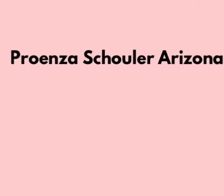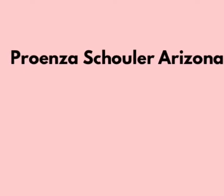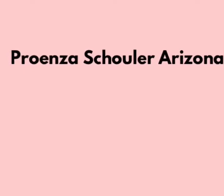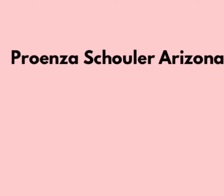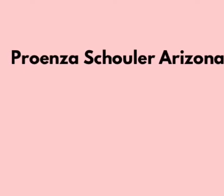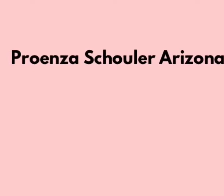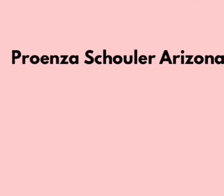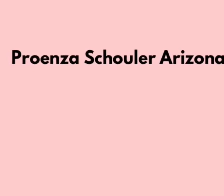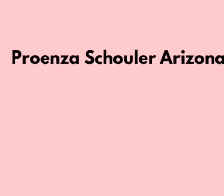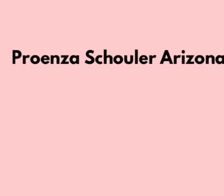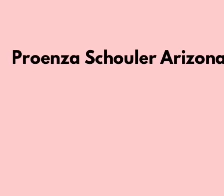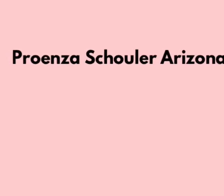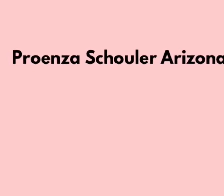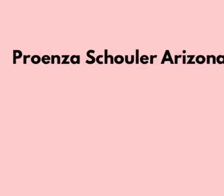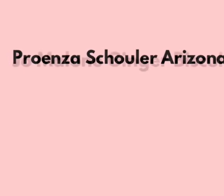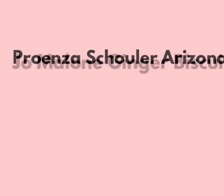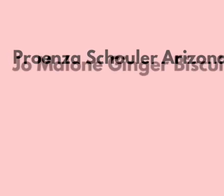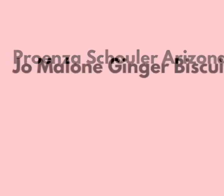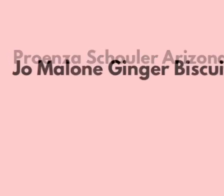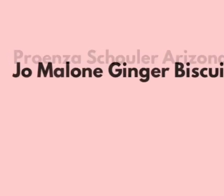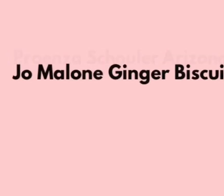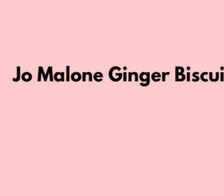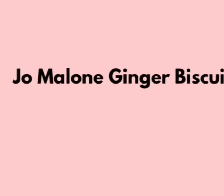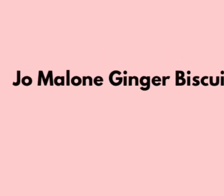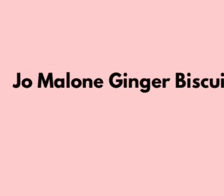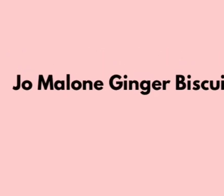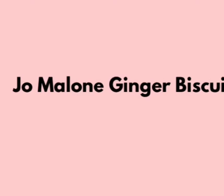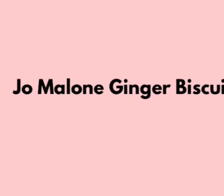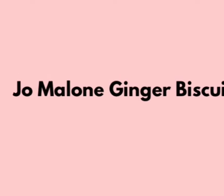for you in case you're interested in trying them